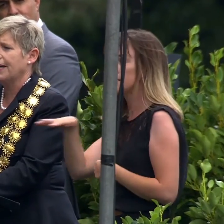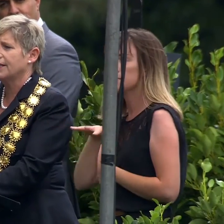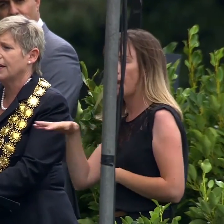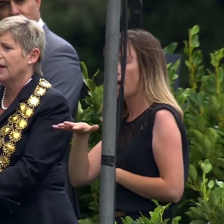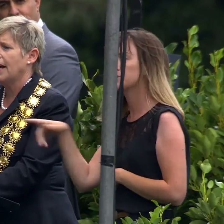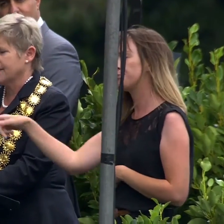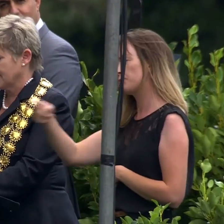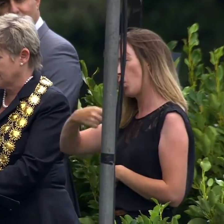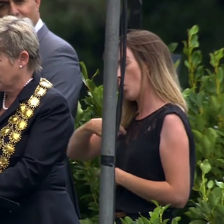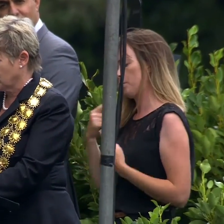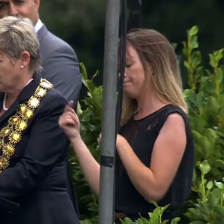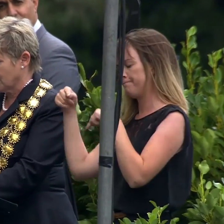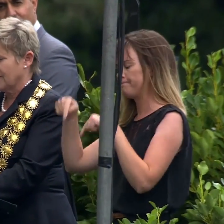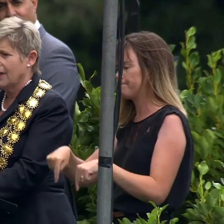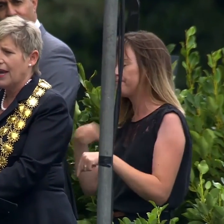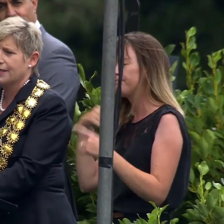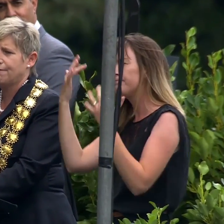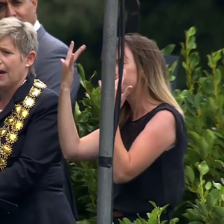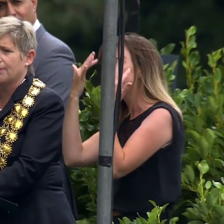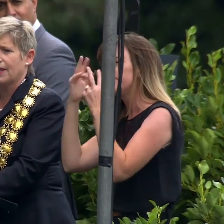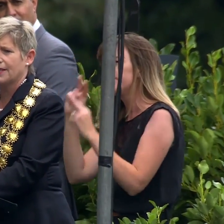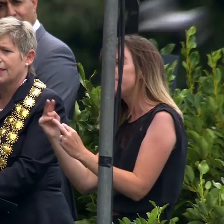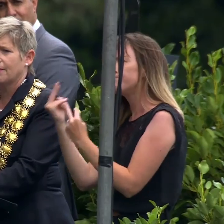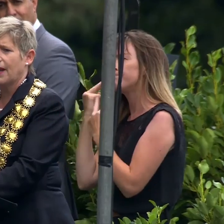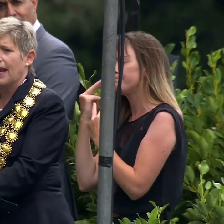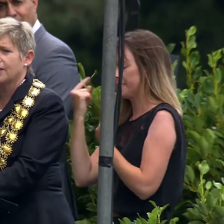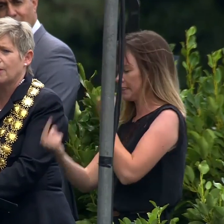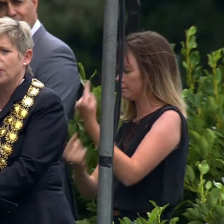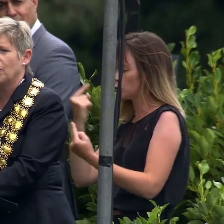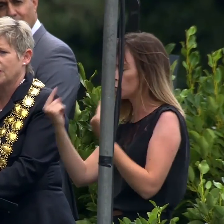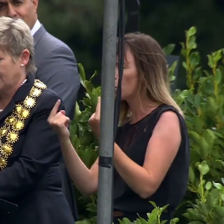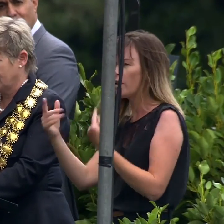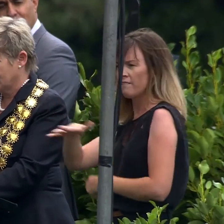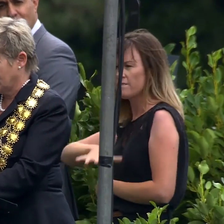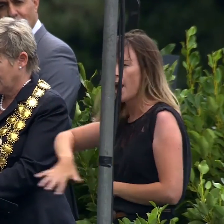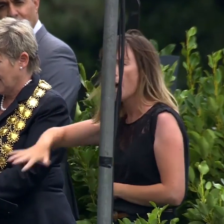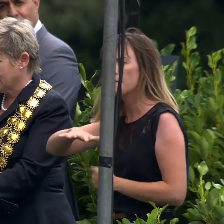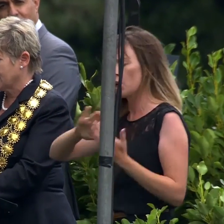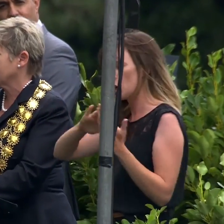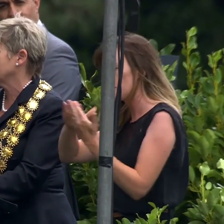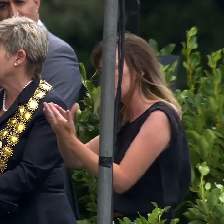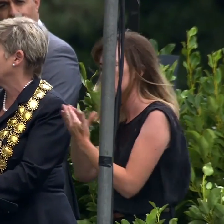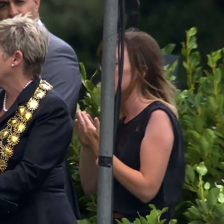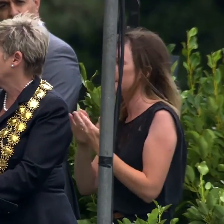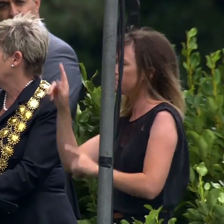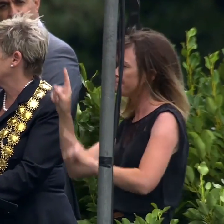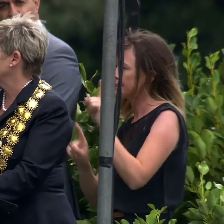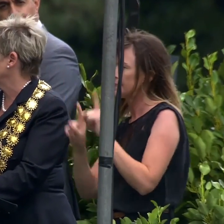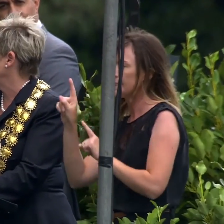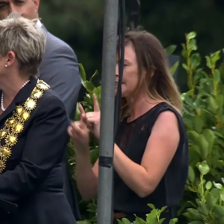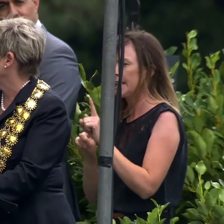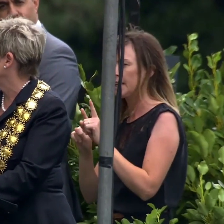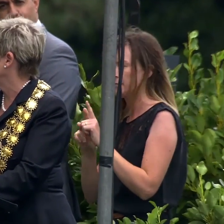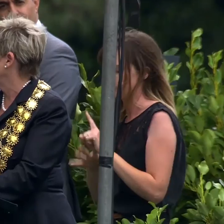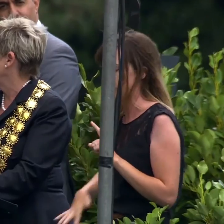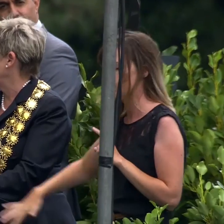reflect as individuals, as families, as communities, as a city, as a